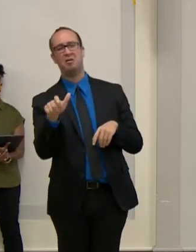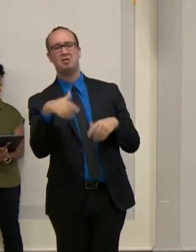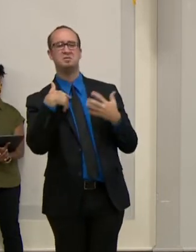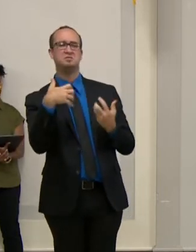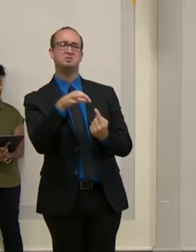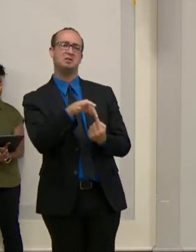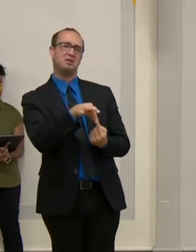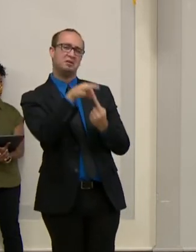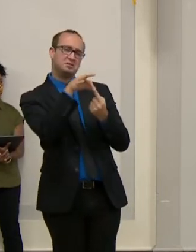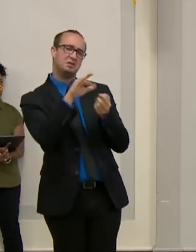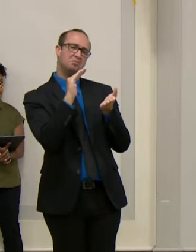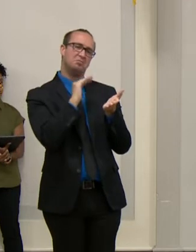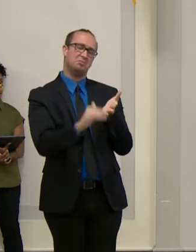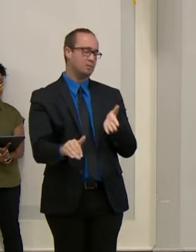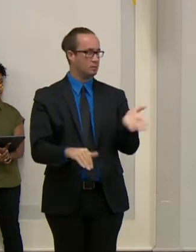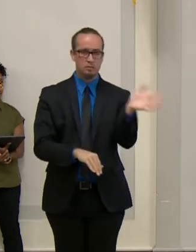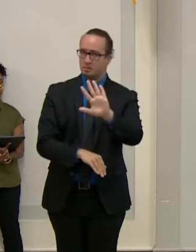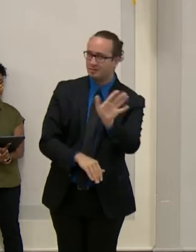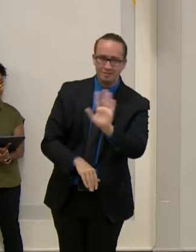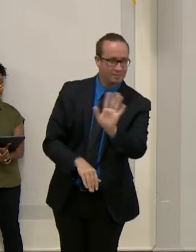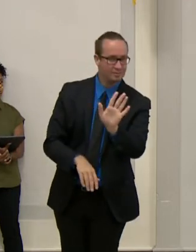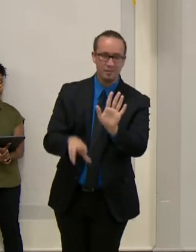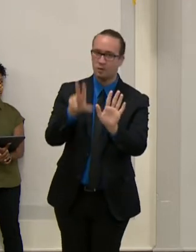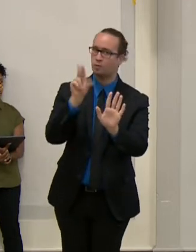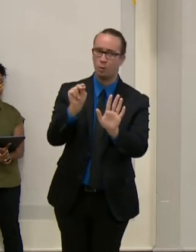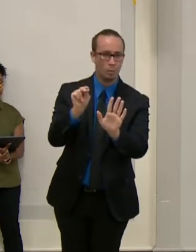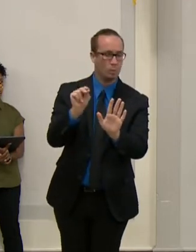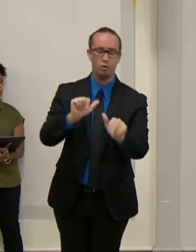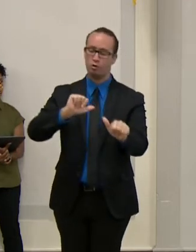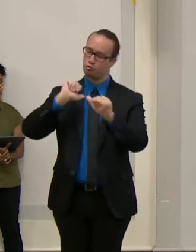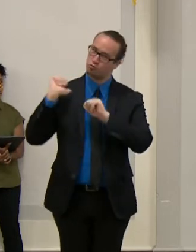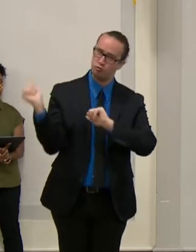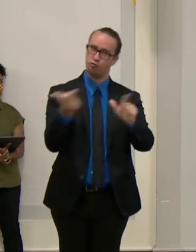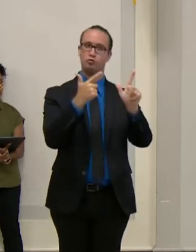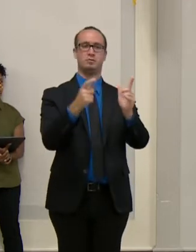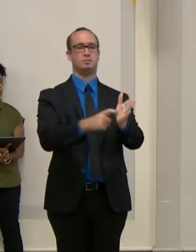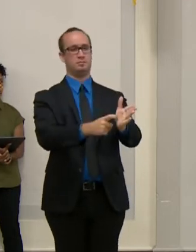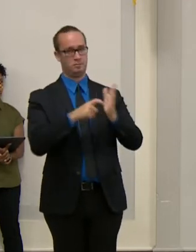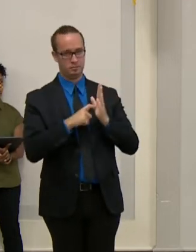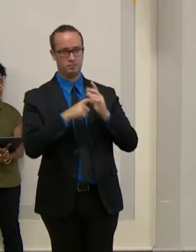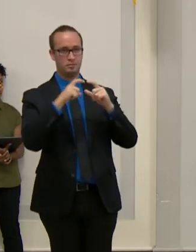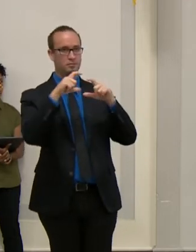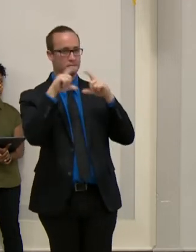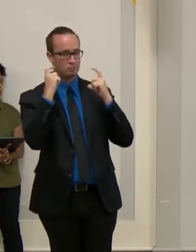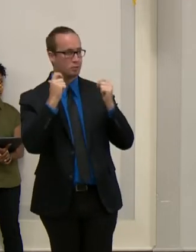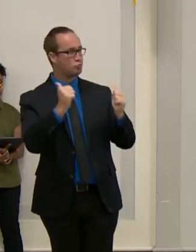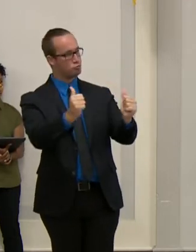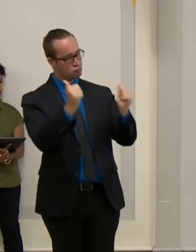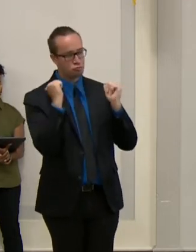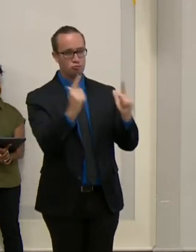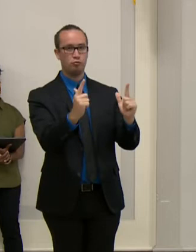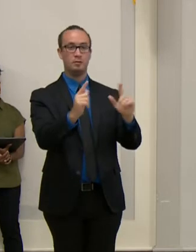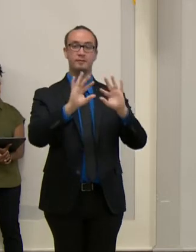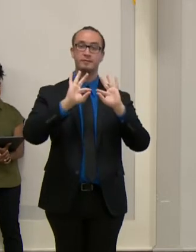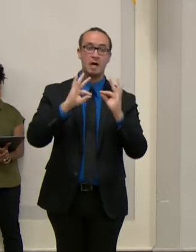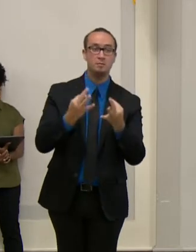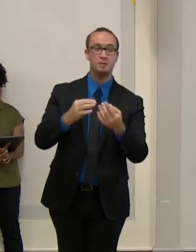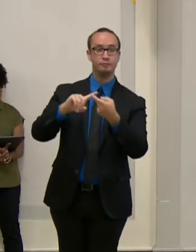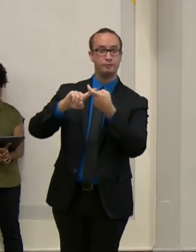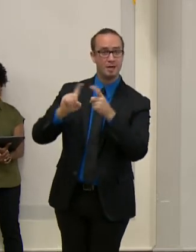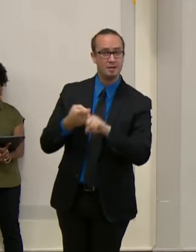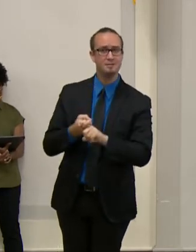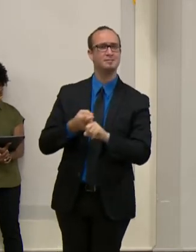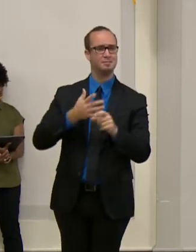about how we can better protect our family, friends, and neighbors. We need all of our residents to commit to wearing face